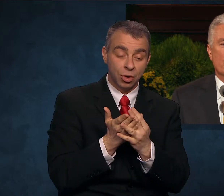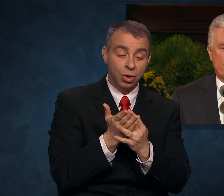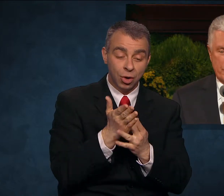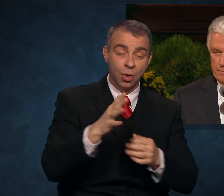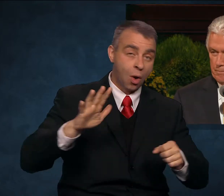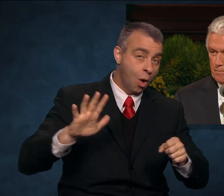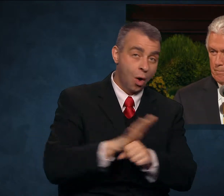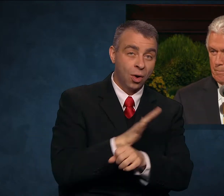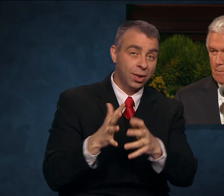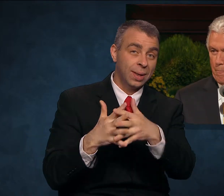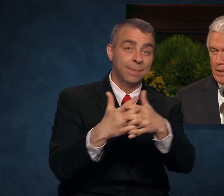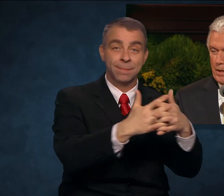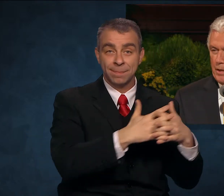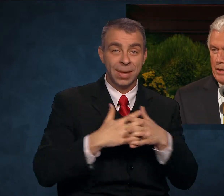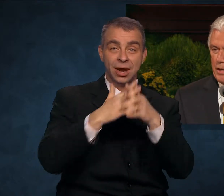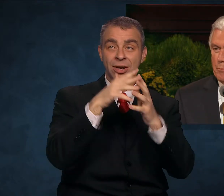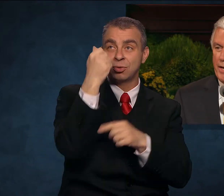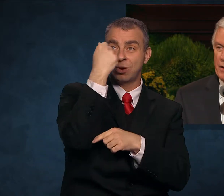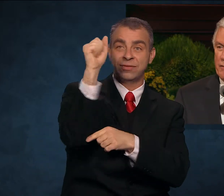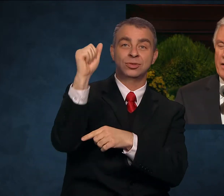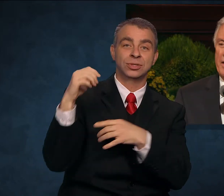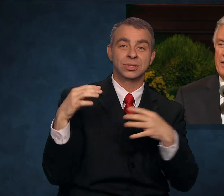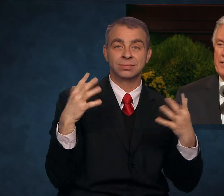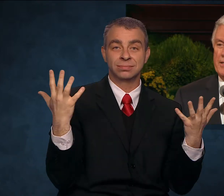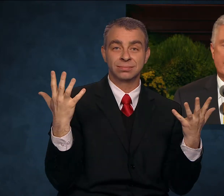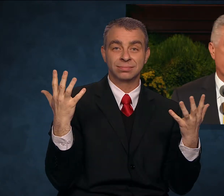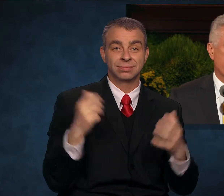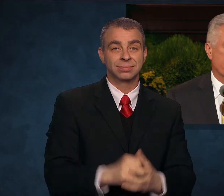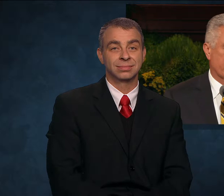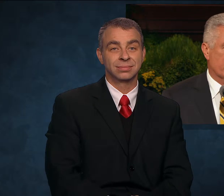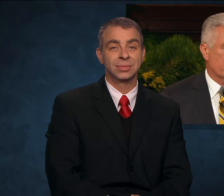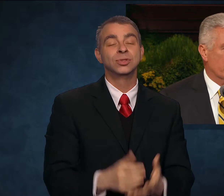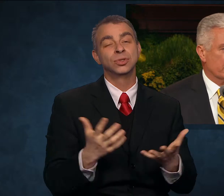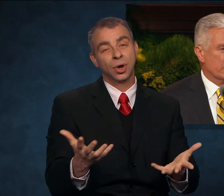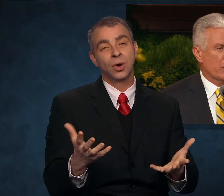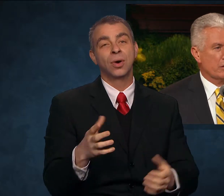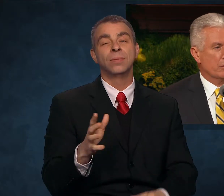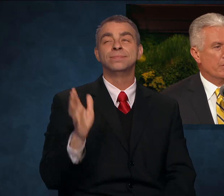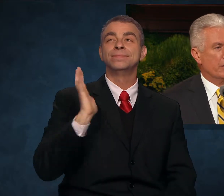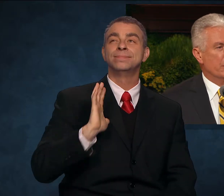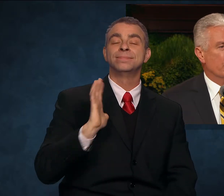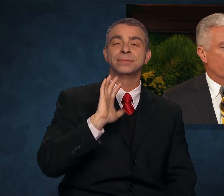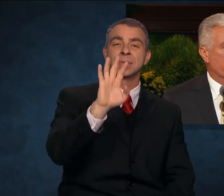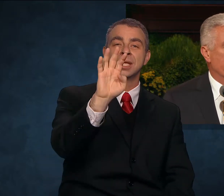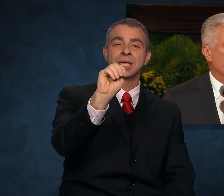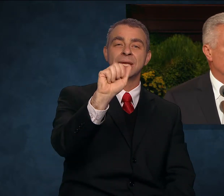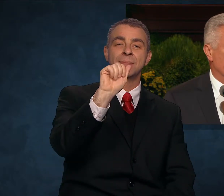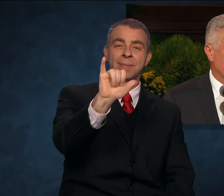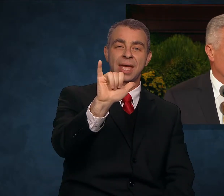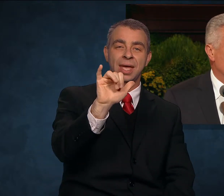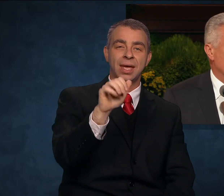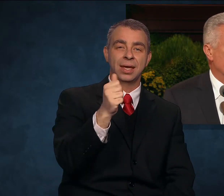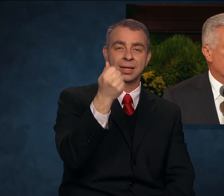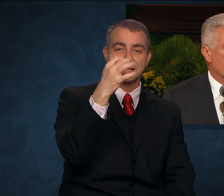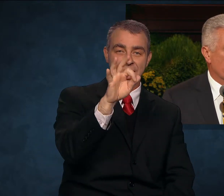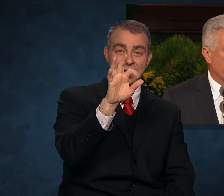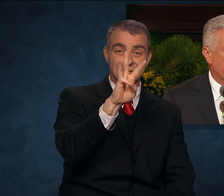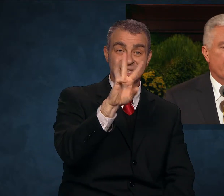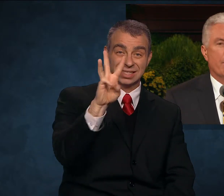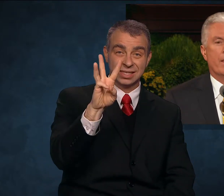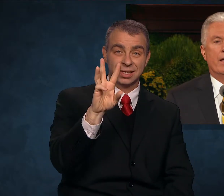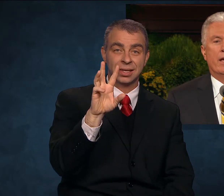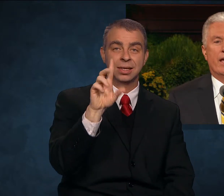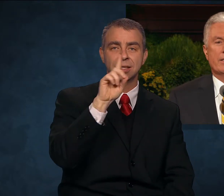Revolution. In May of 1966, Dr. Martin Luther King, Jr. used this